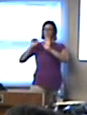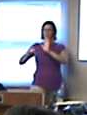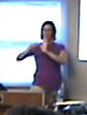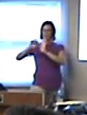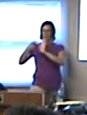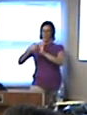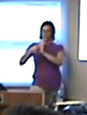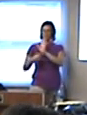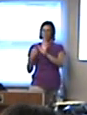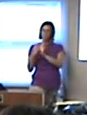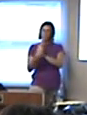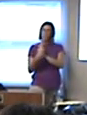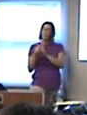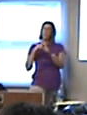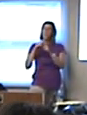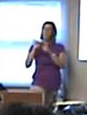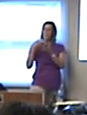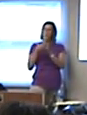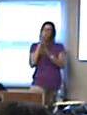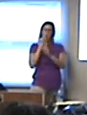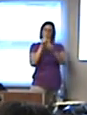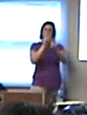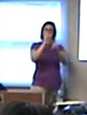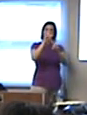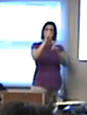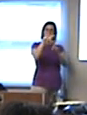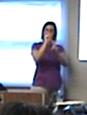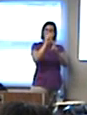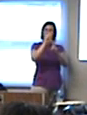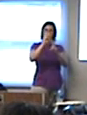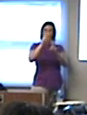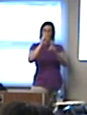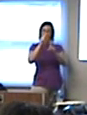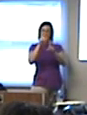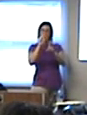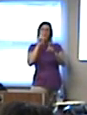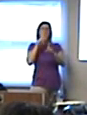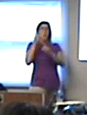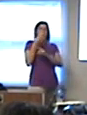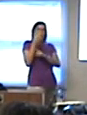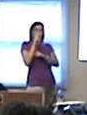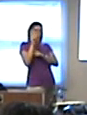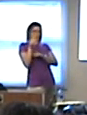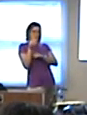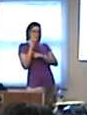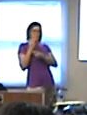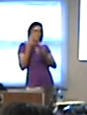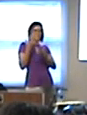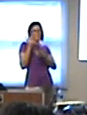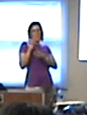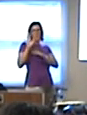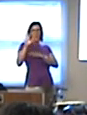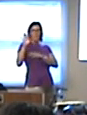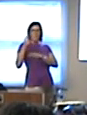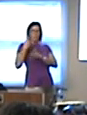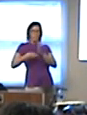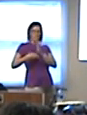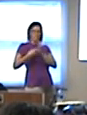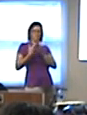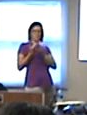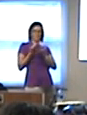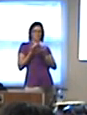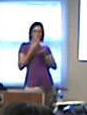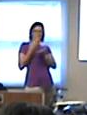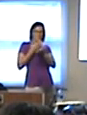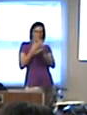The money goes to the Illinois Department of Revenue, where they withhold 2%, which is their handling fee. And then the money is transferred to the Regional Office of